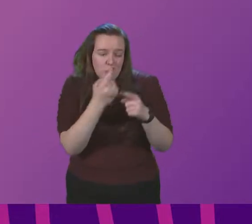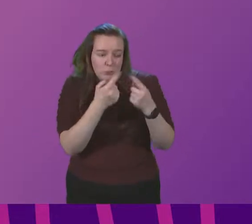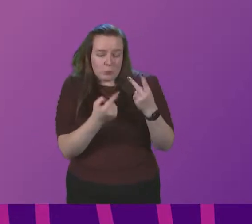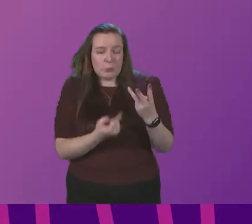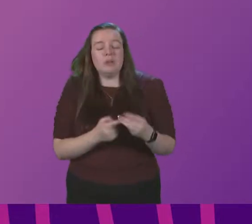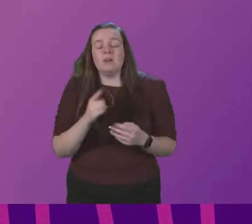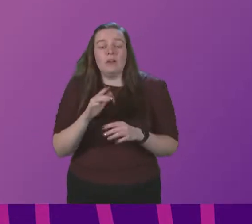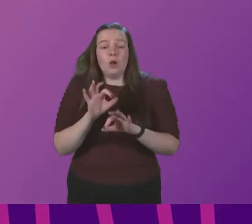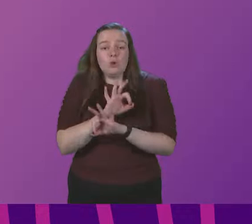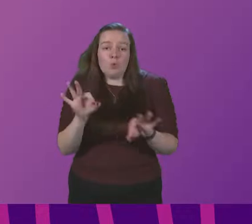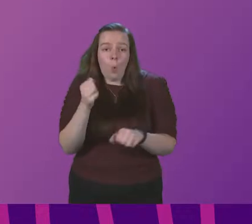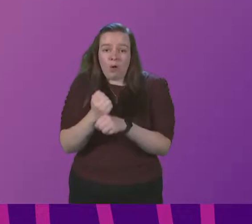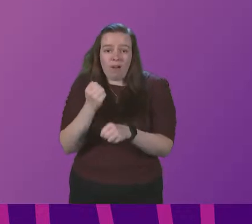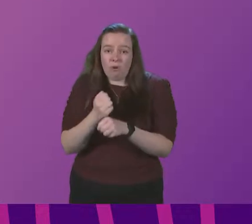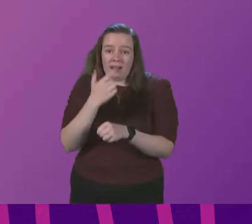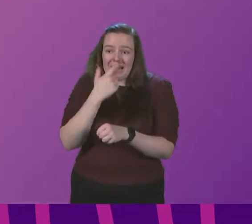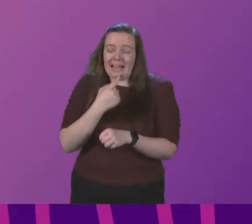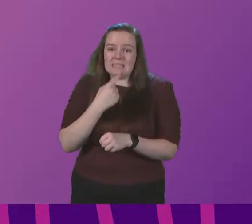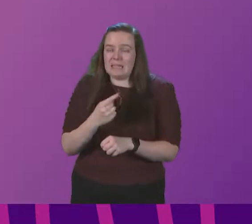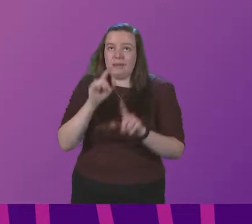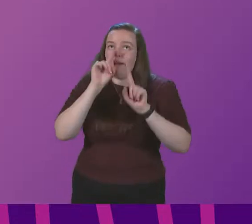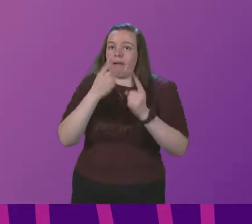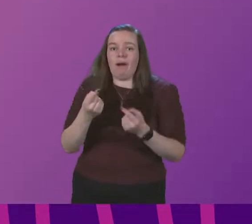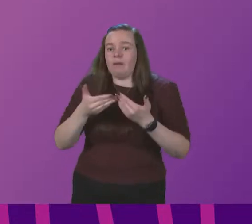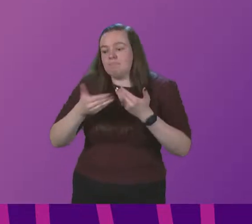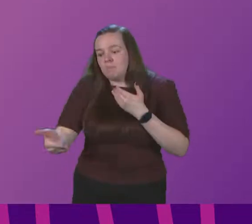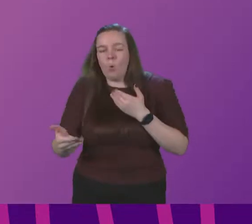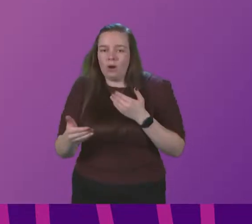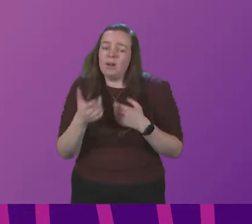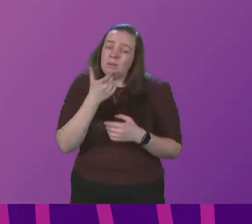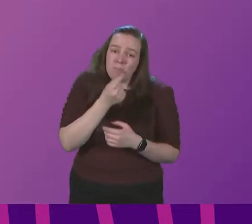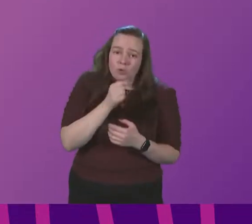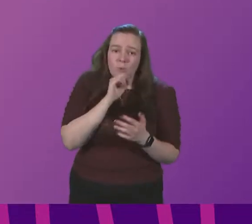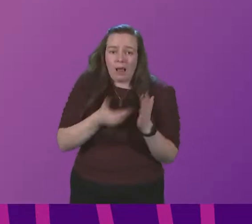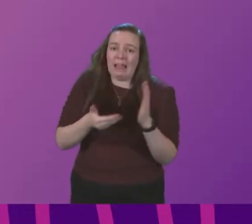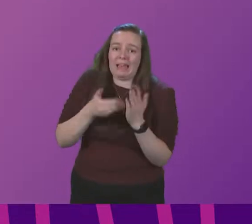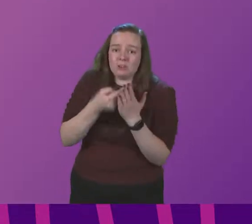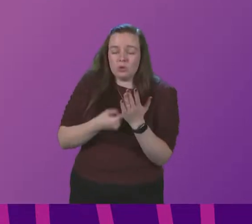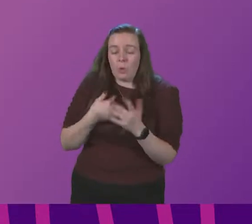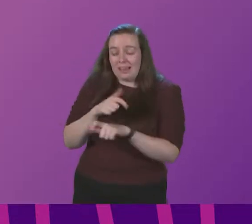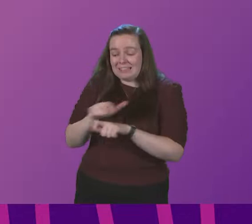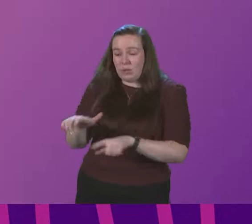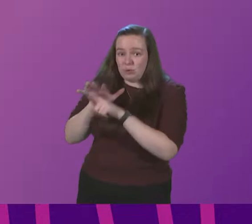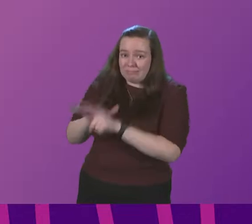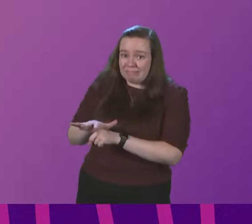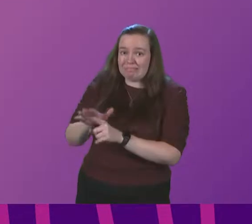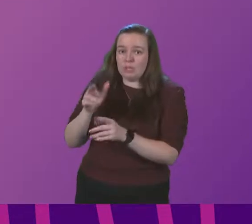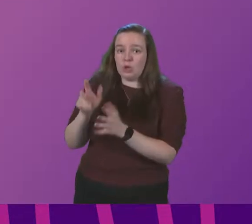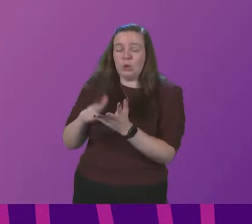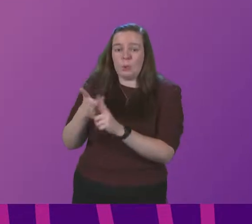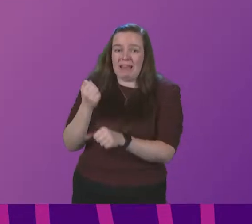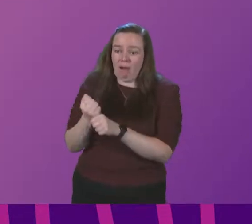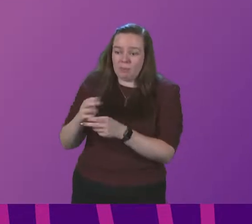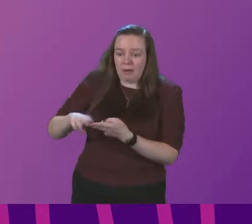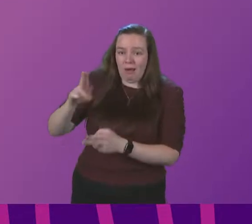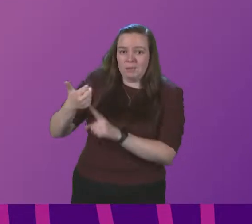And, of course, no government can rule out having to go further in the weeks ahead. So we are continuing to press the UK government to increase support, to enable